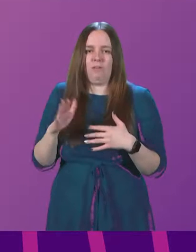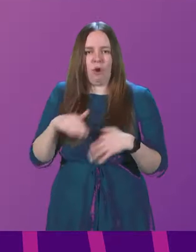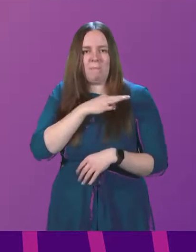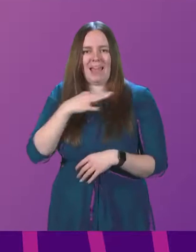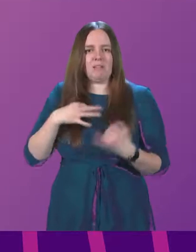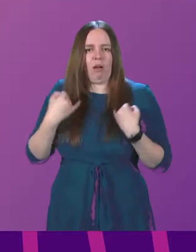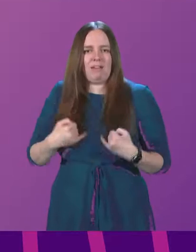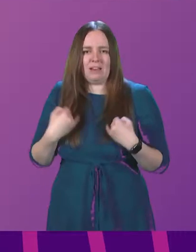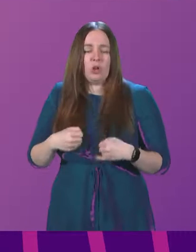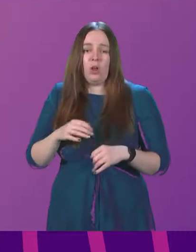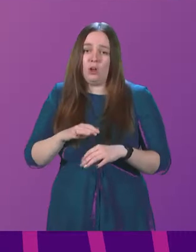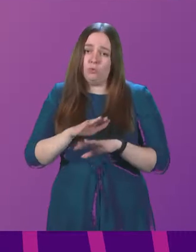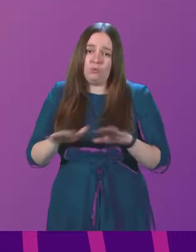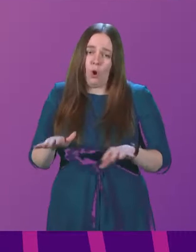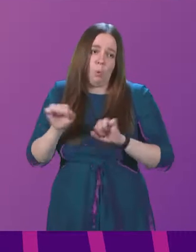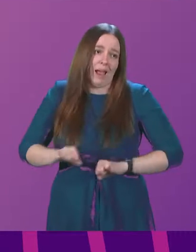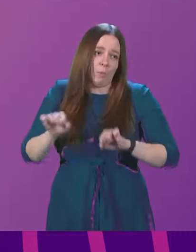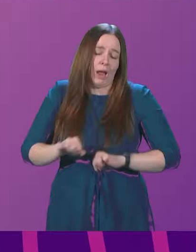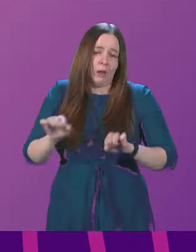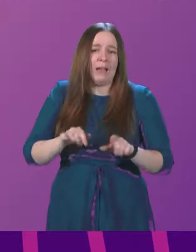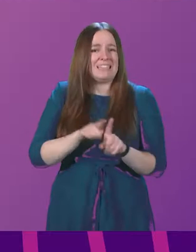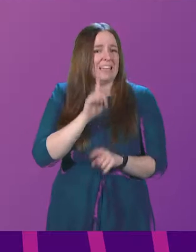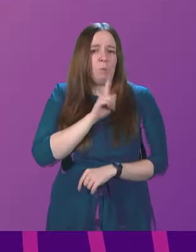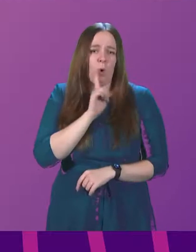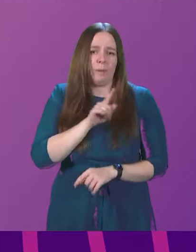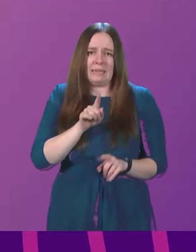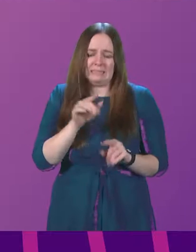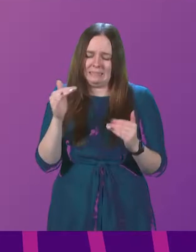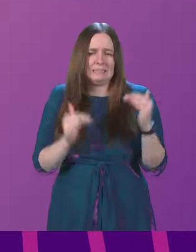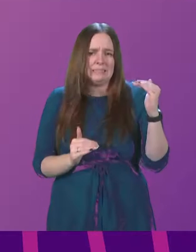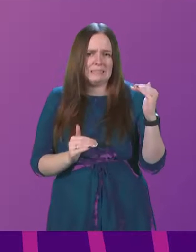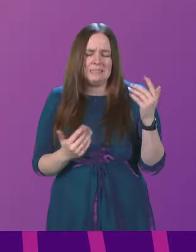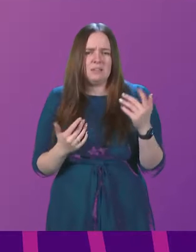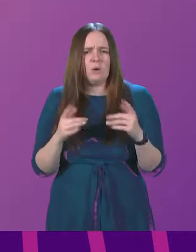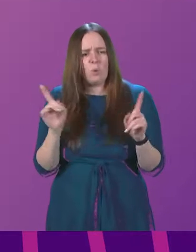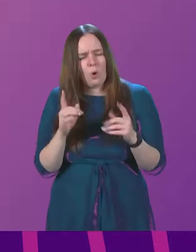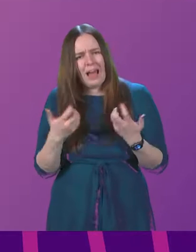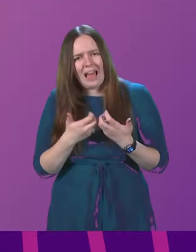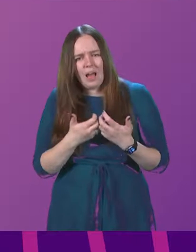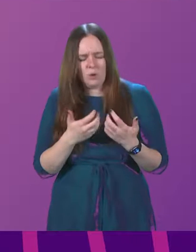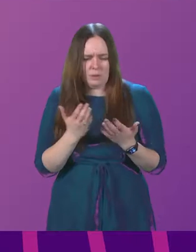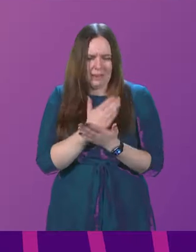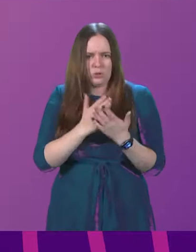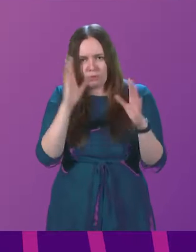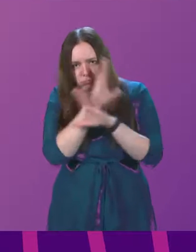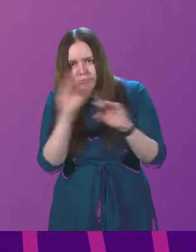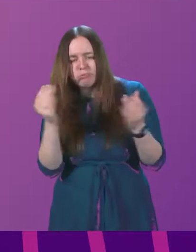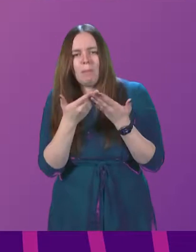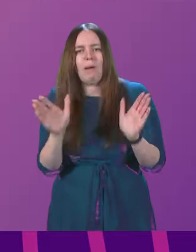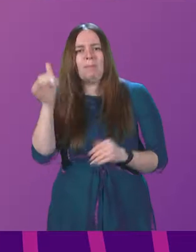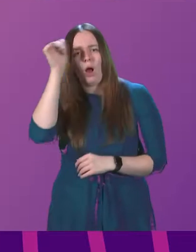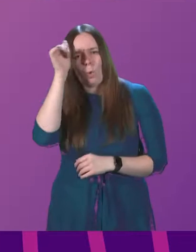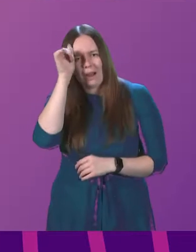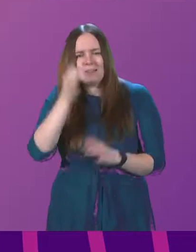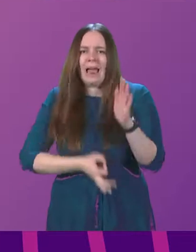there would not be the lengthy waits and acceptance of pain. What measures will the Scottish Government take to increase public awareness and improve